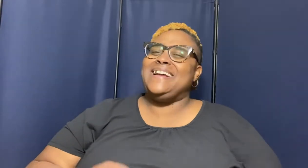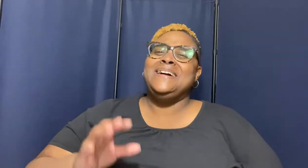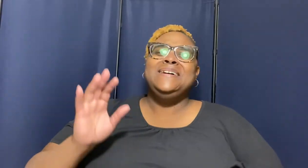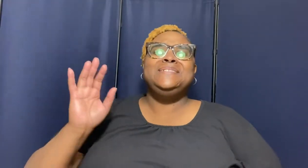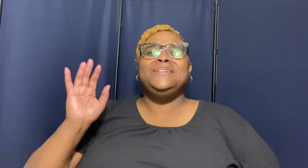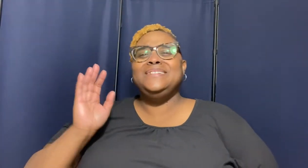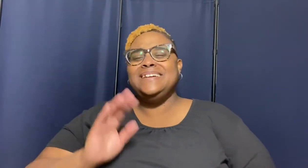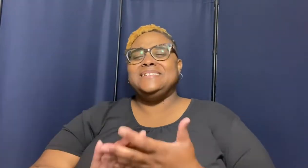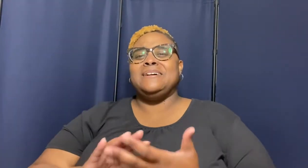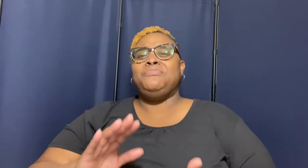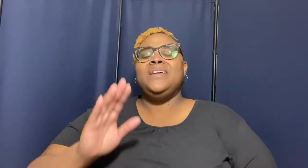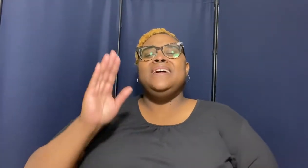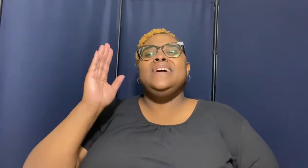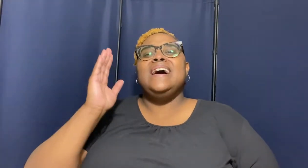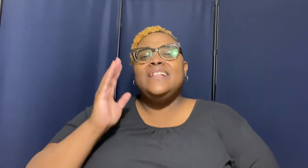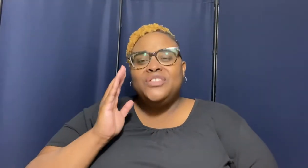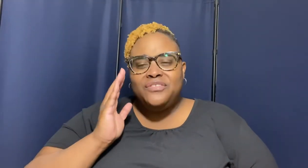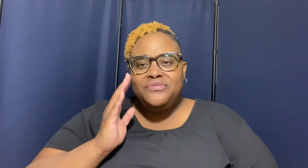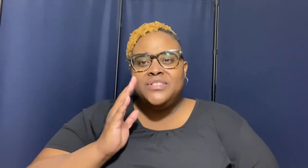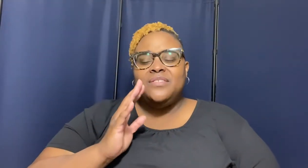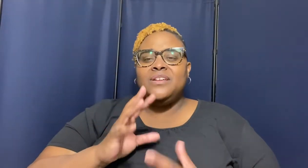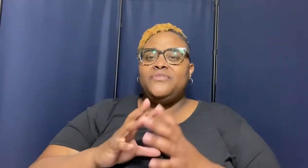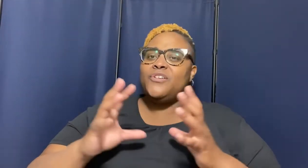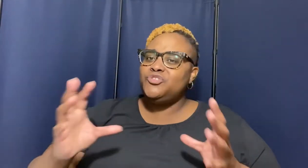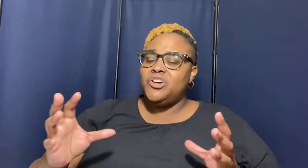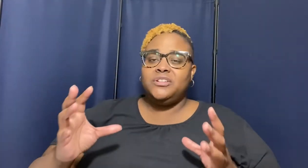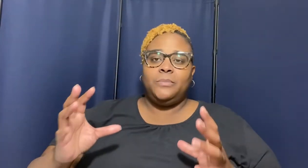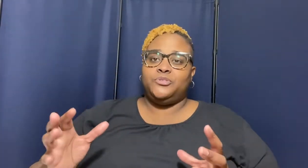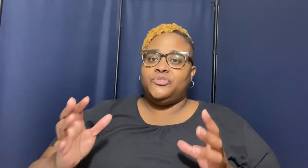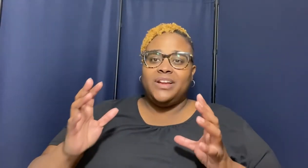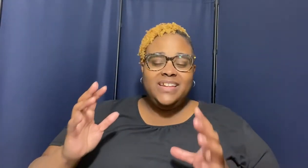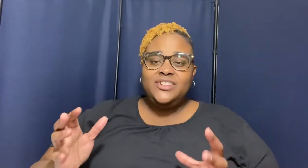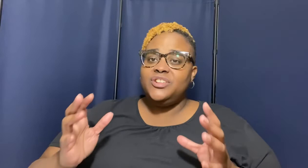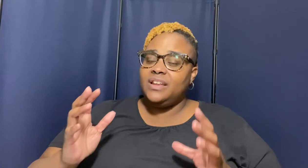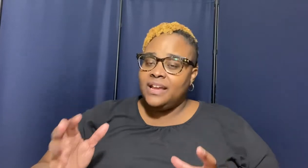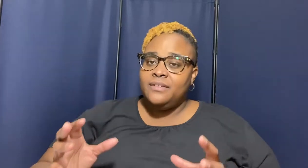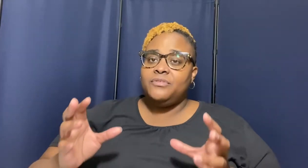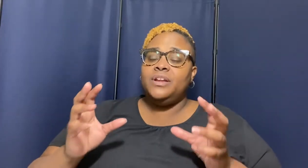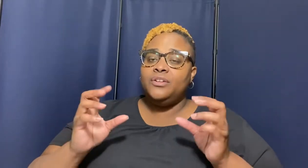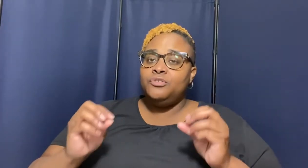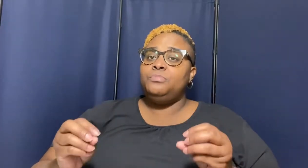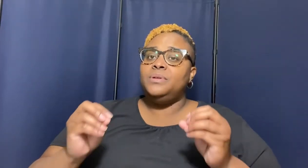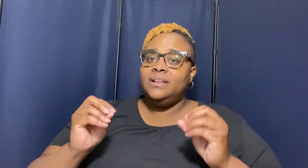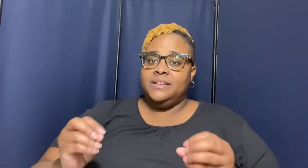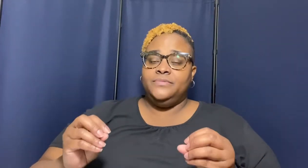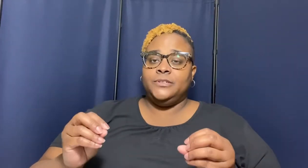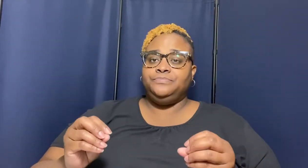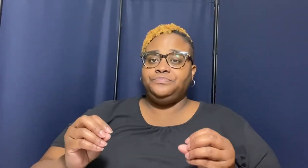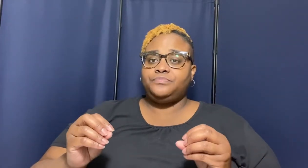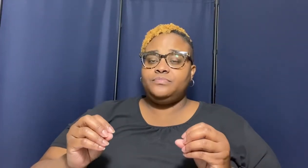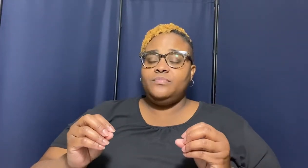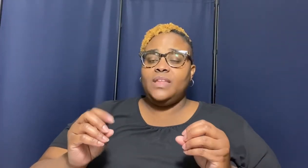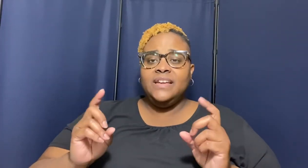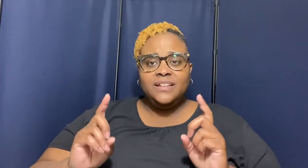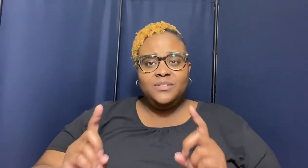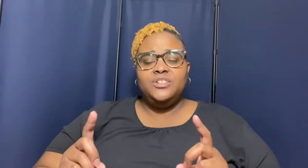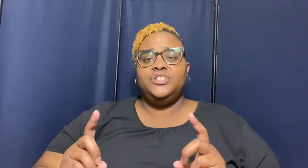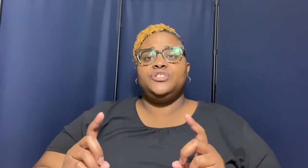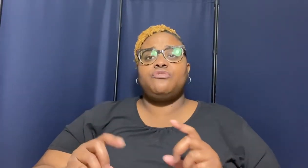so listen the the the first fundamental for each and every new believer in the lord jesus christ